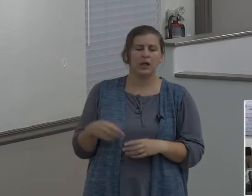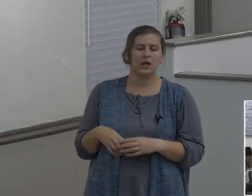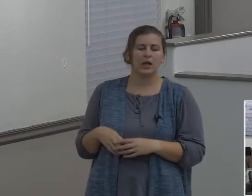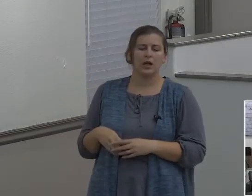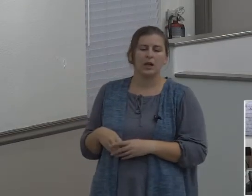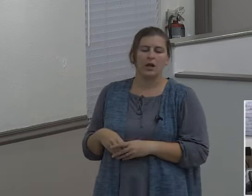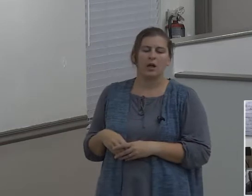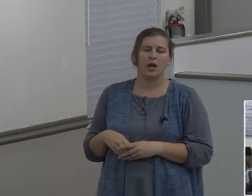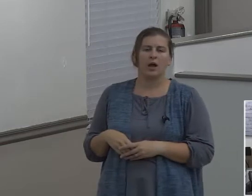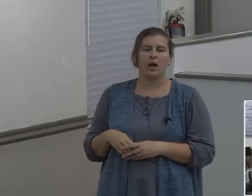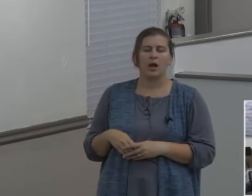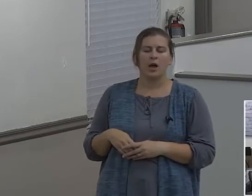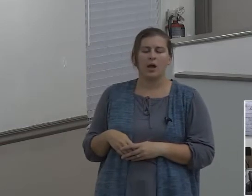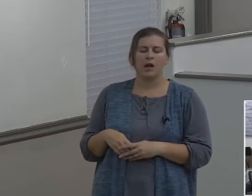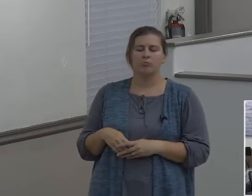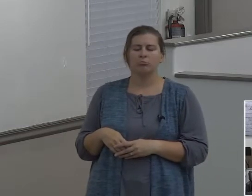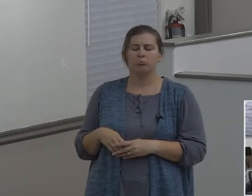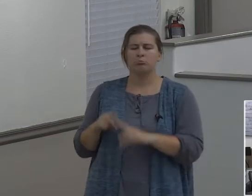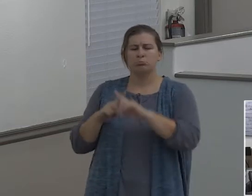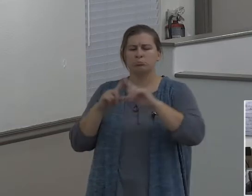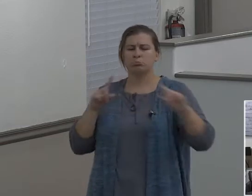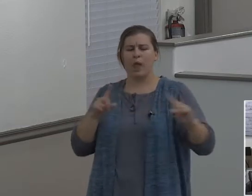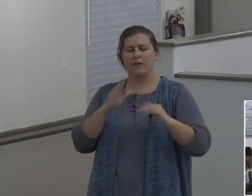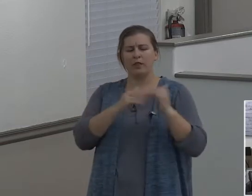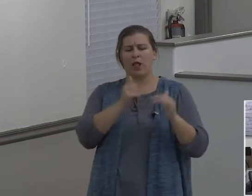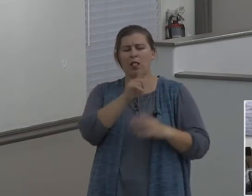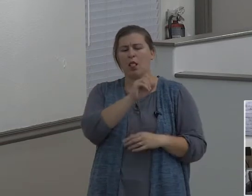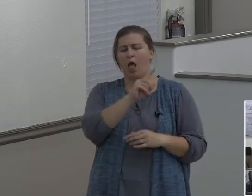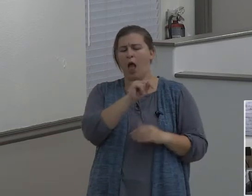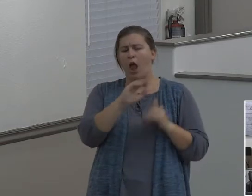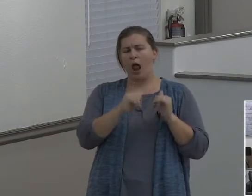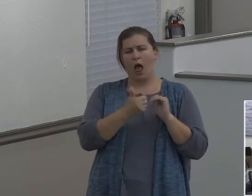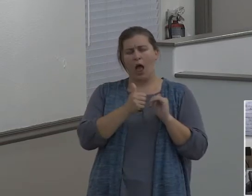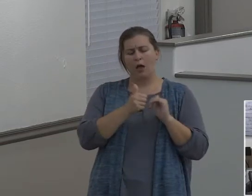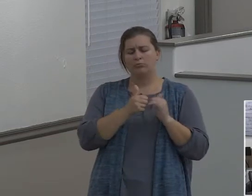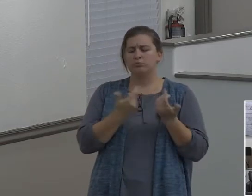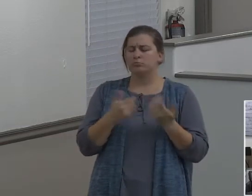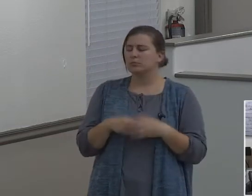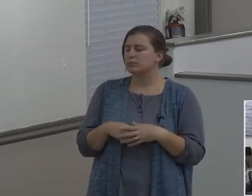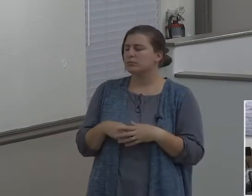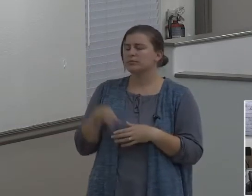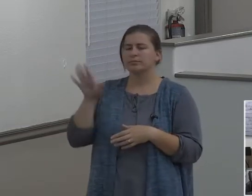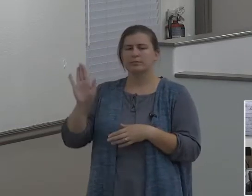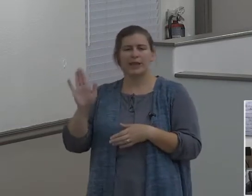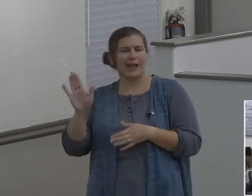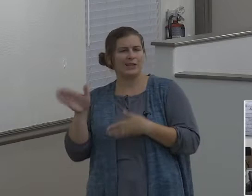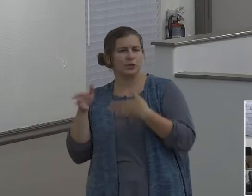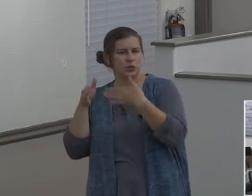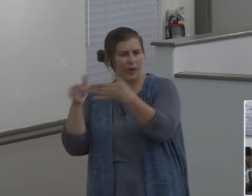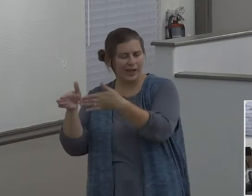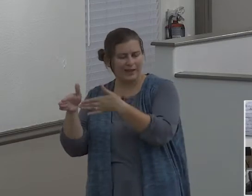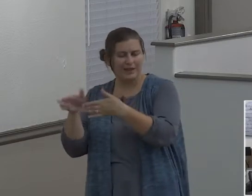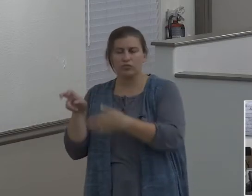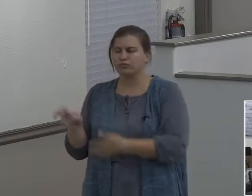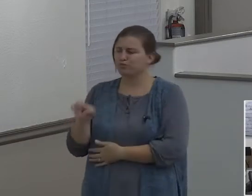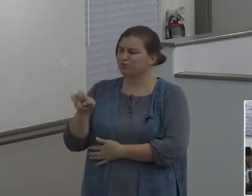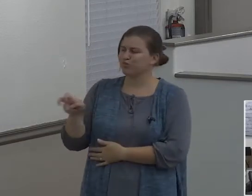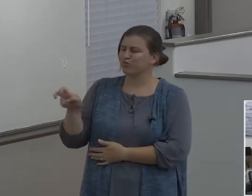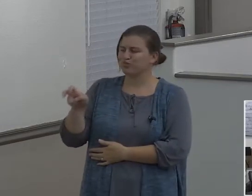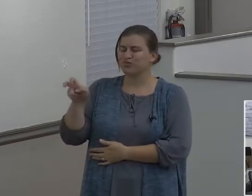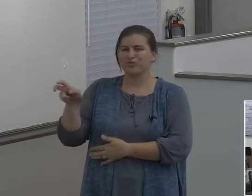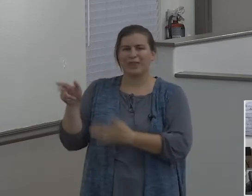was different than Lot in this way. Abraham, his way, the path that he took in life,